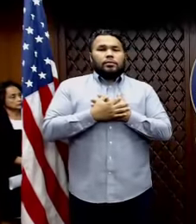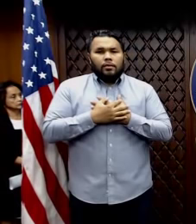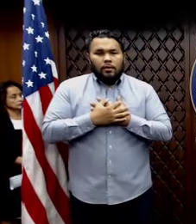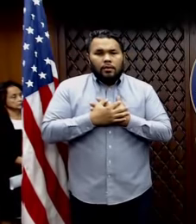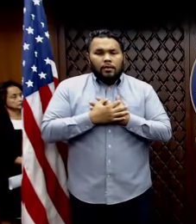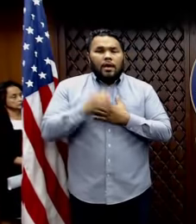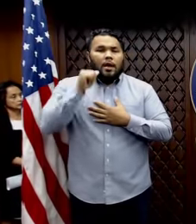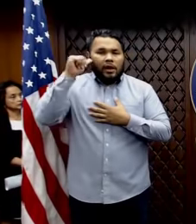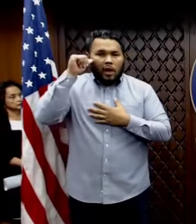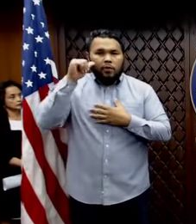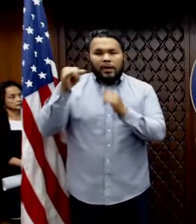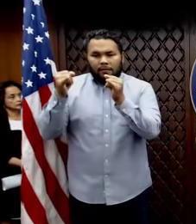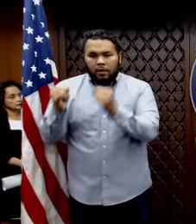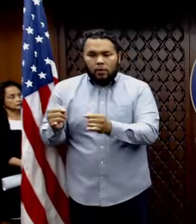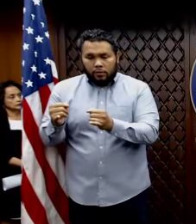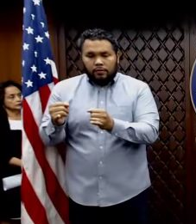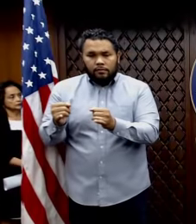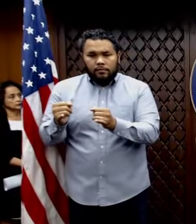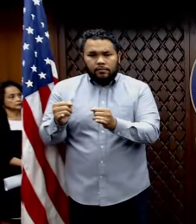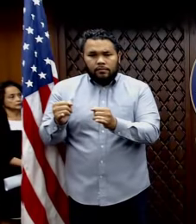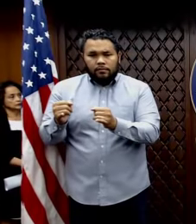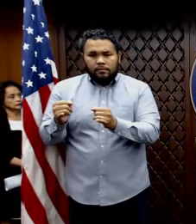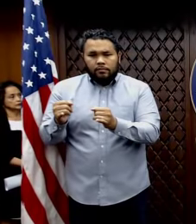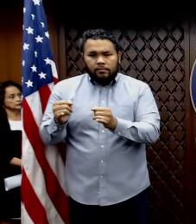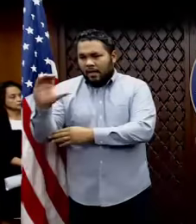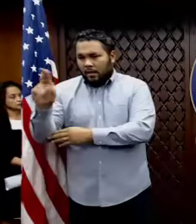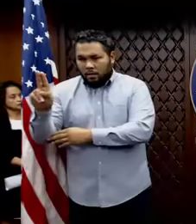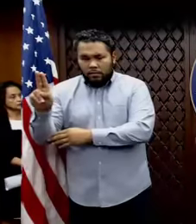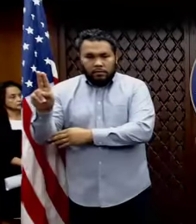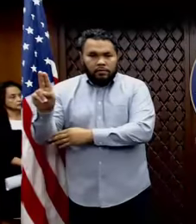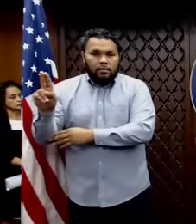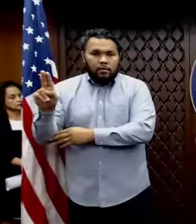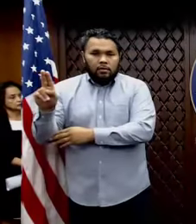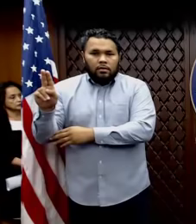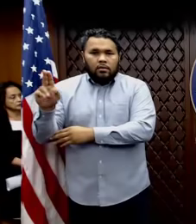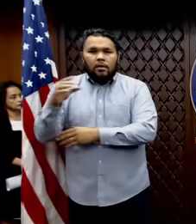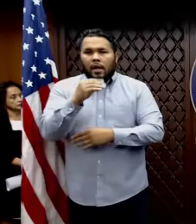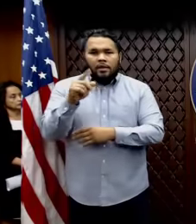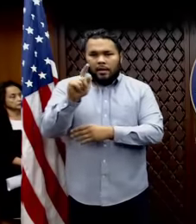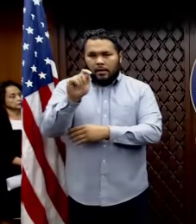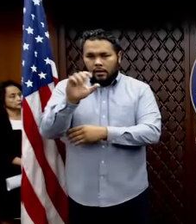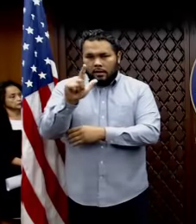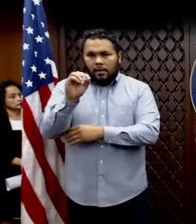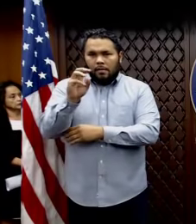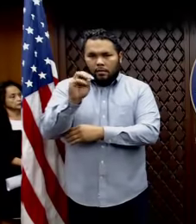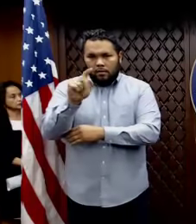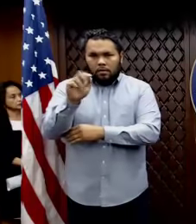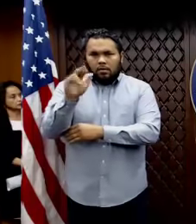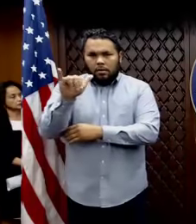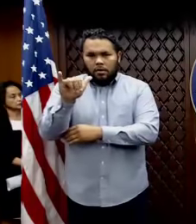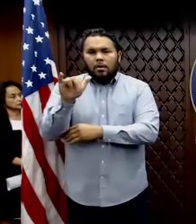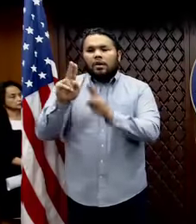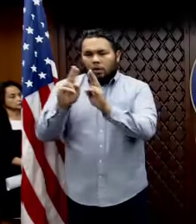adult, uh, and patients from the ICU and even from the telemetry unit. Whenever DRMC